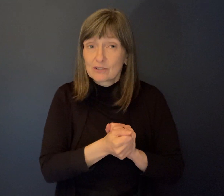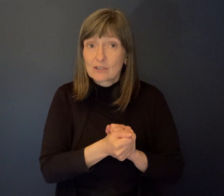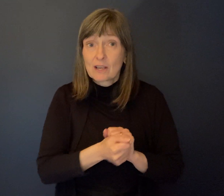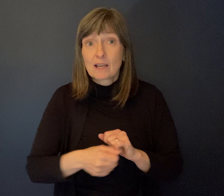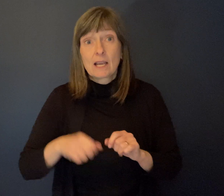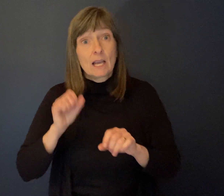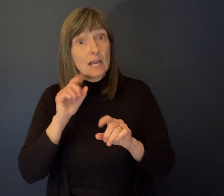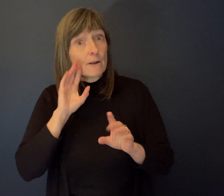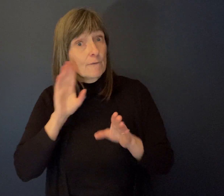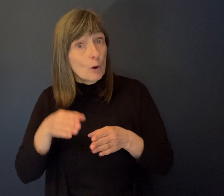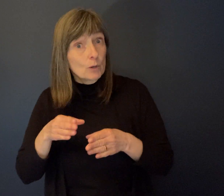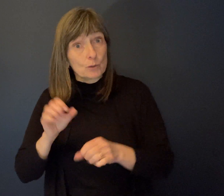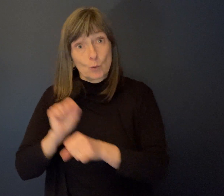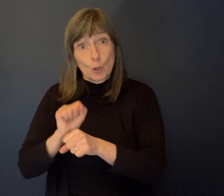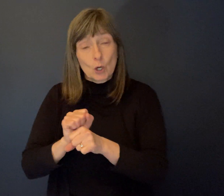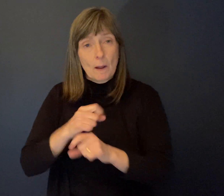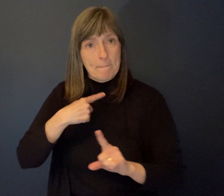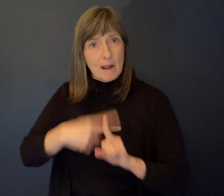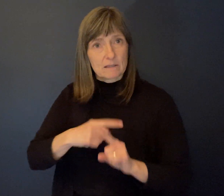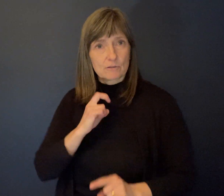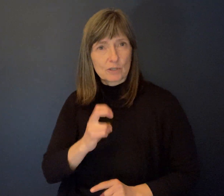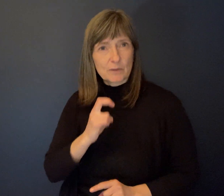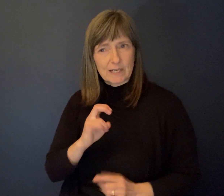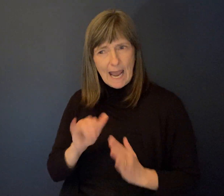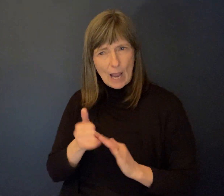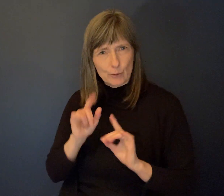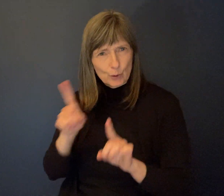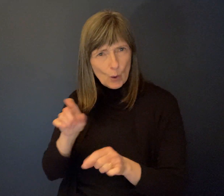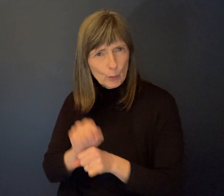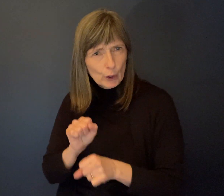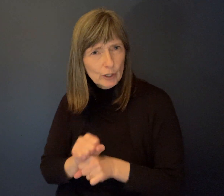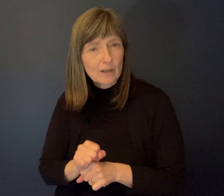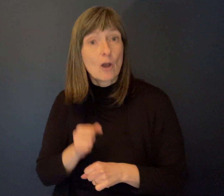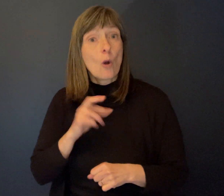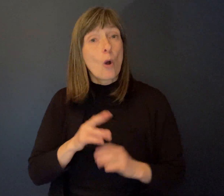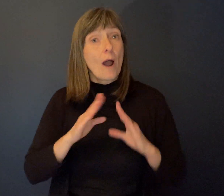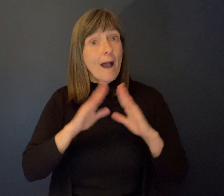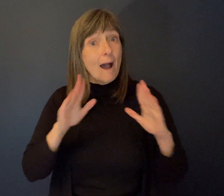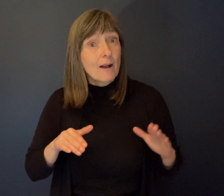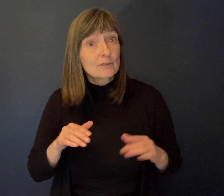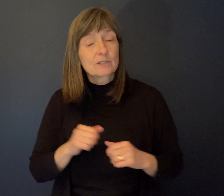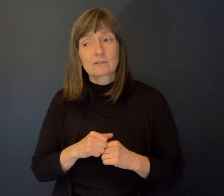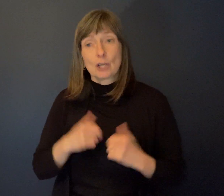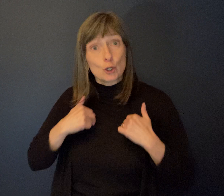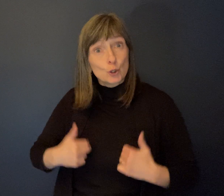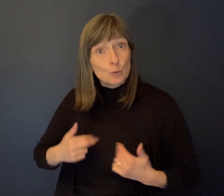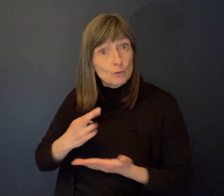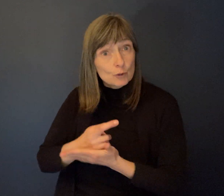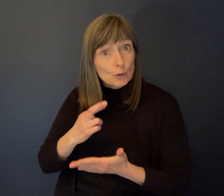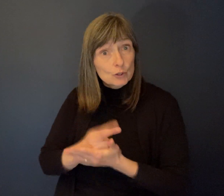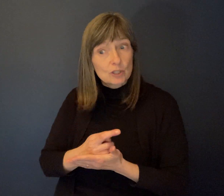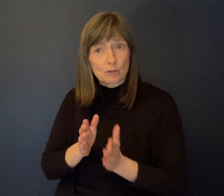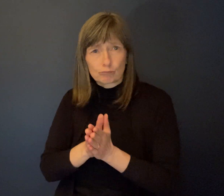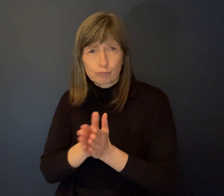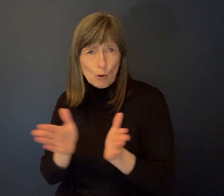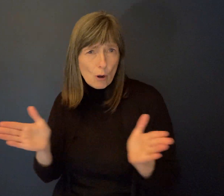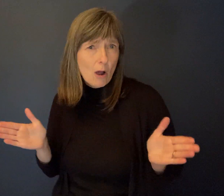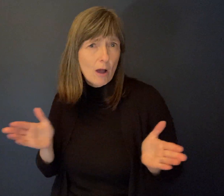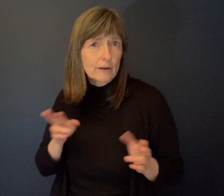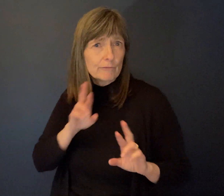going to get to work? It looked at housing. It looked at human resources. It looked at a very broad scope. So it forced the government to look